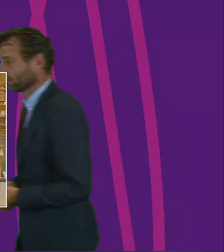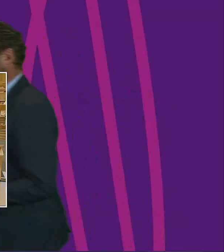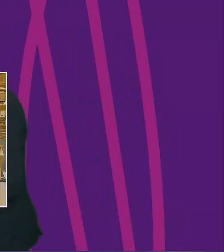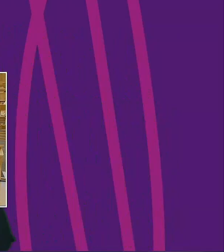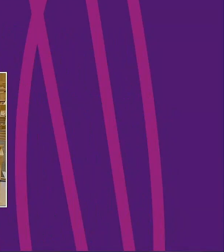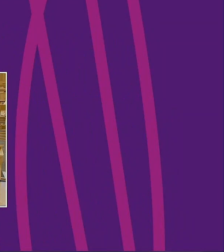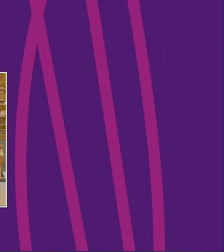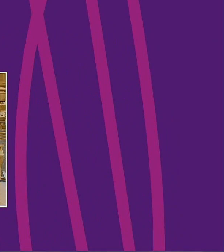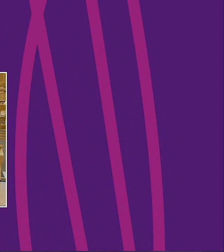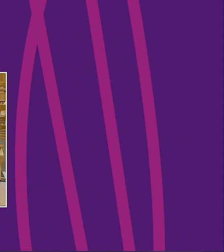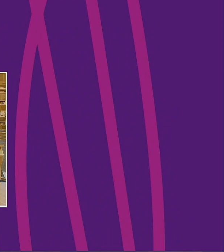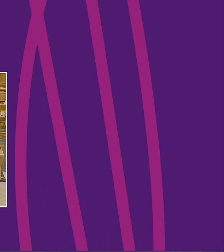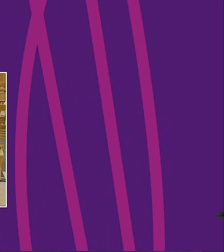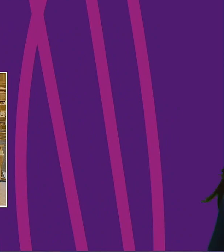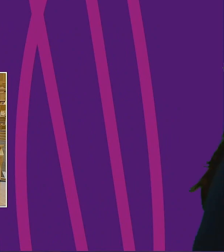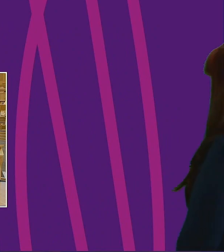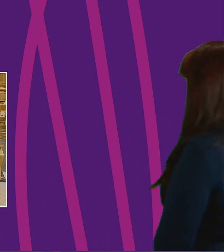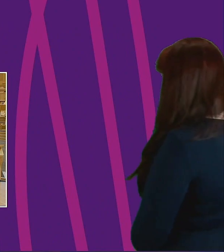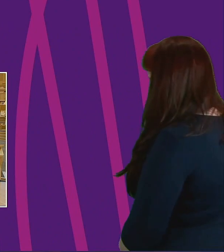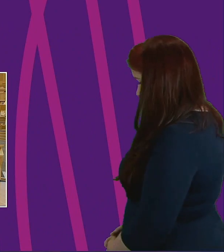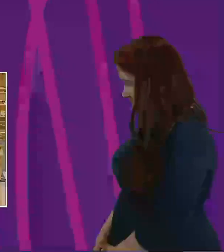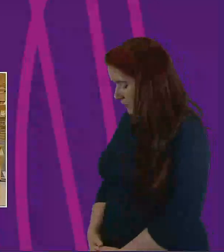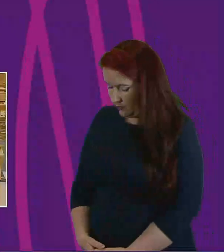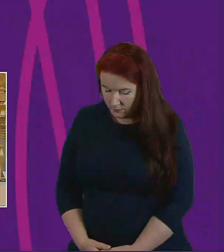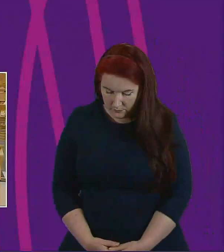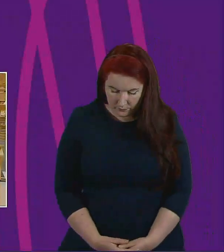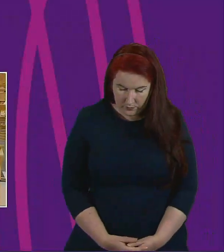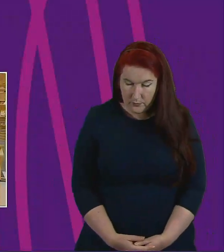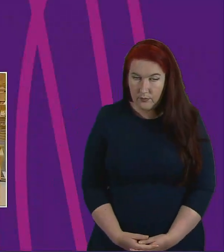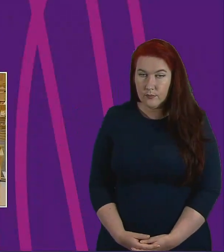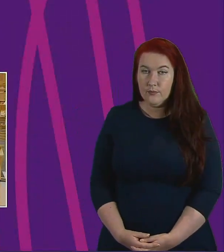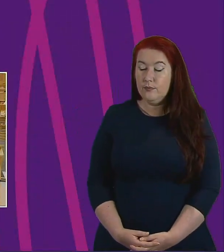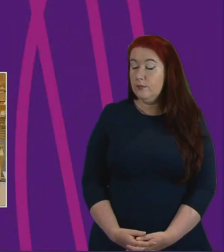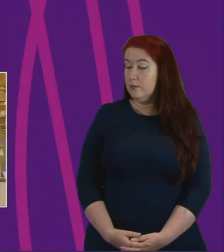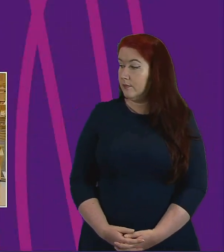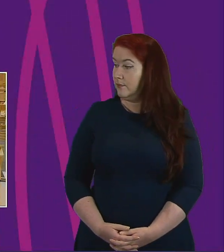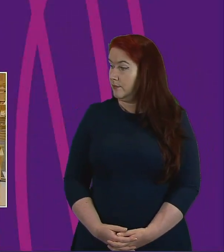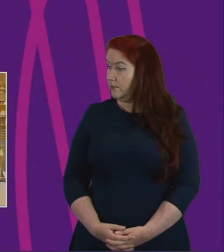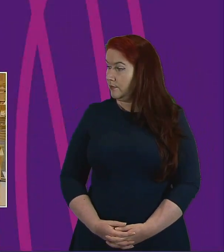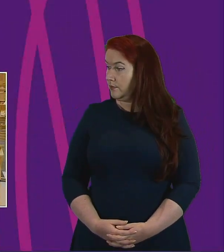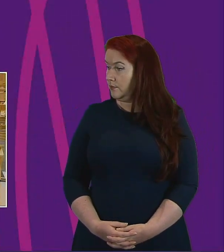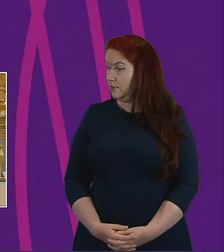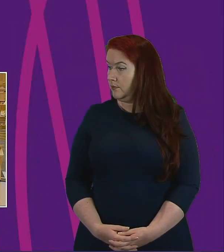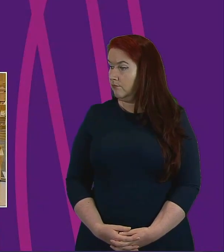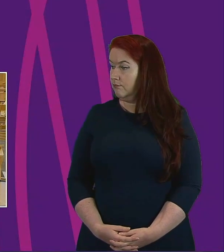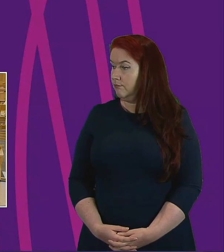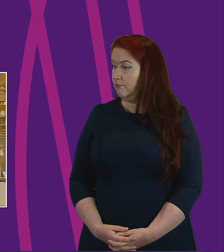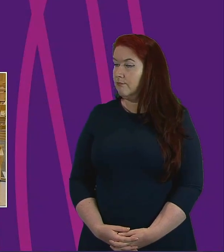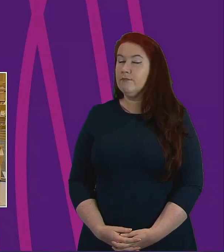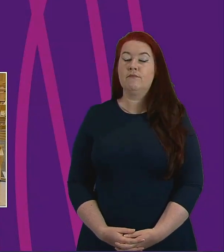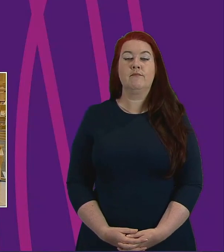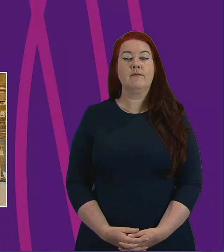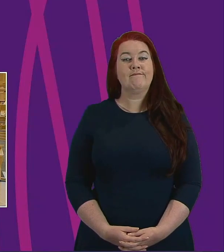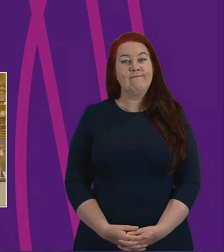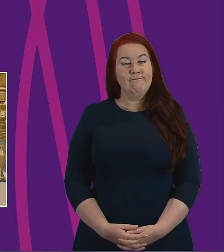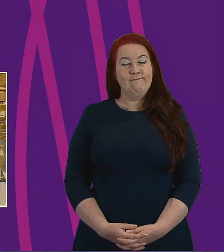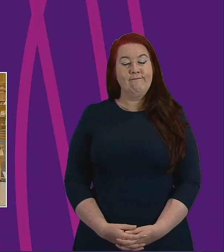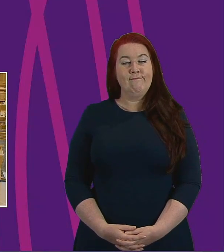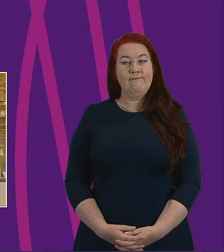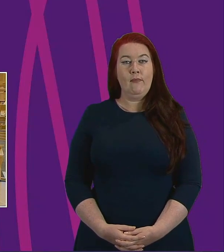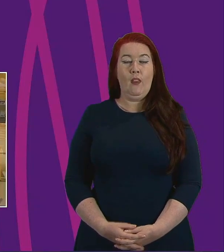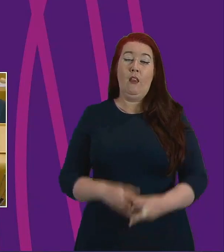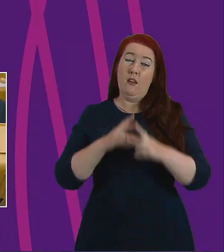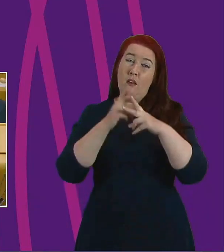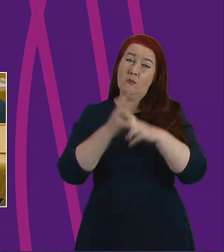Thank you very much, Mr Carson. I call Kenneth Gibson to be followed by Clare Baker. Mr Gibson, please. I would like to thank those